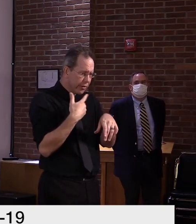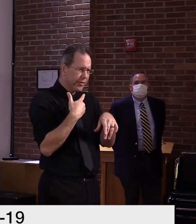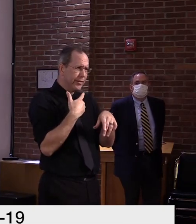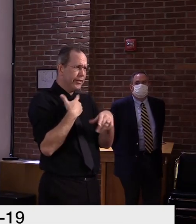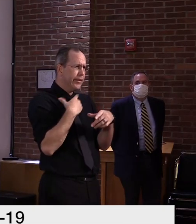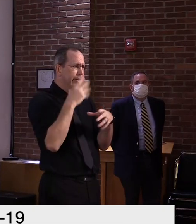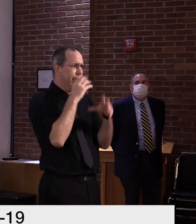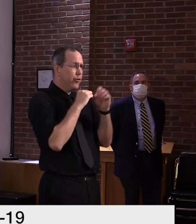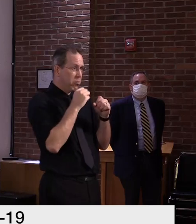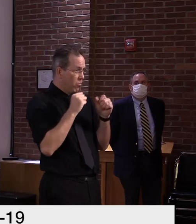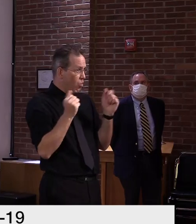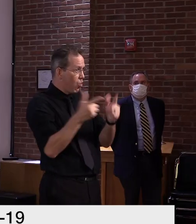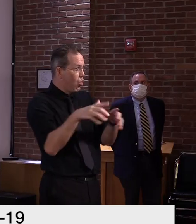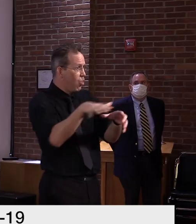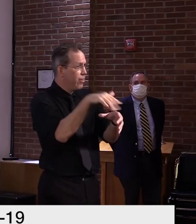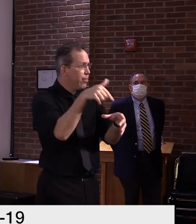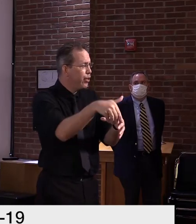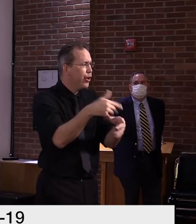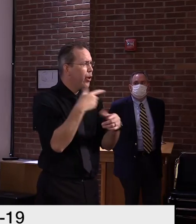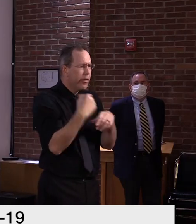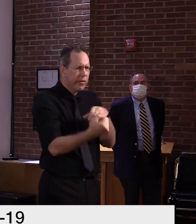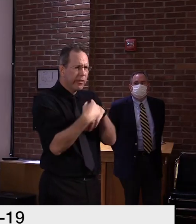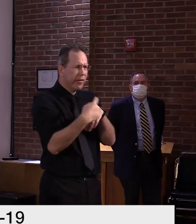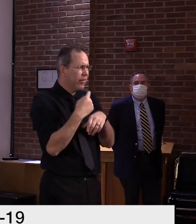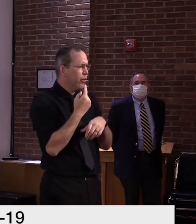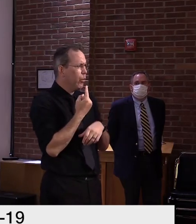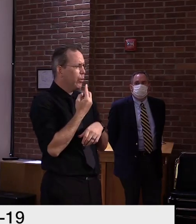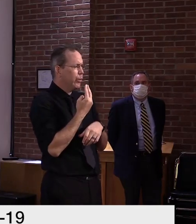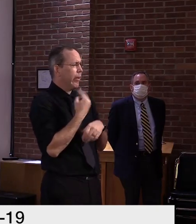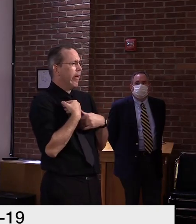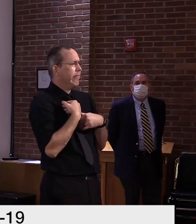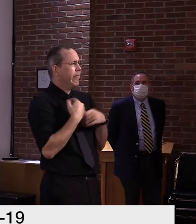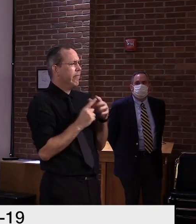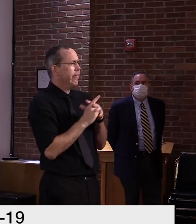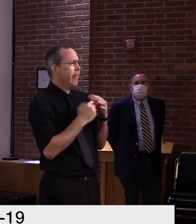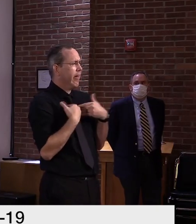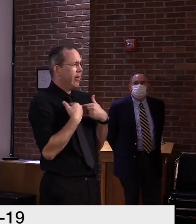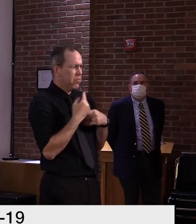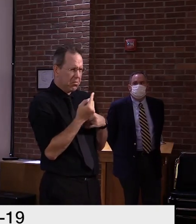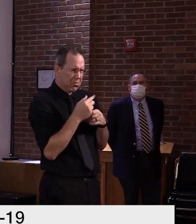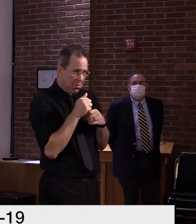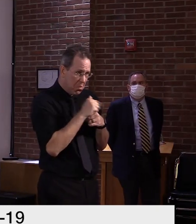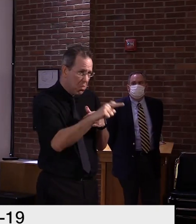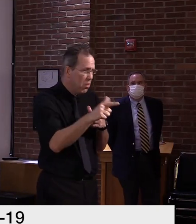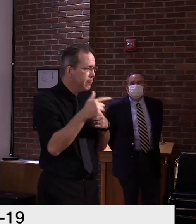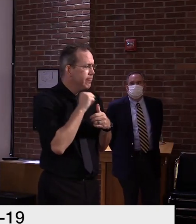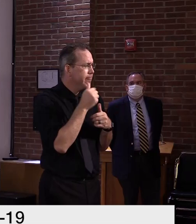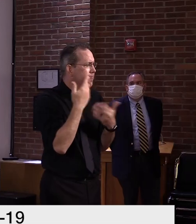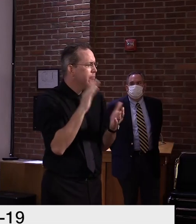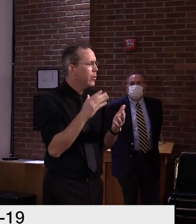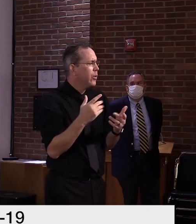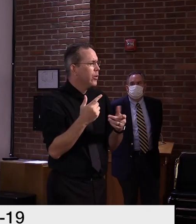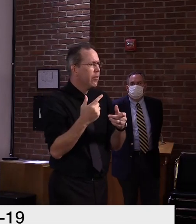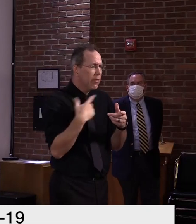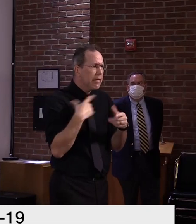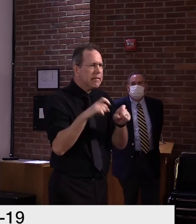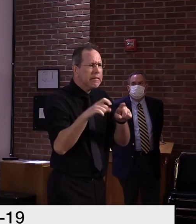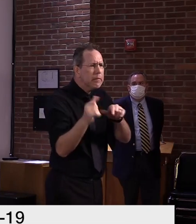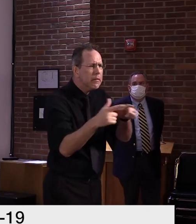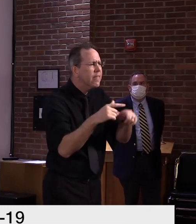could tell you is of the ones that we have negative PCR tests on, the majority of them had, um,